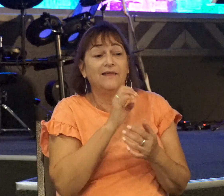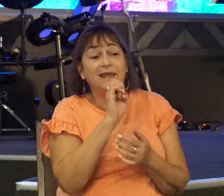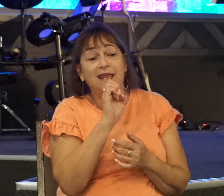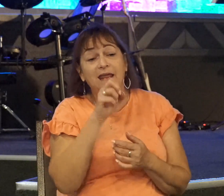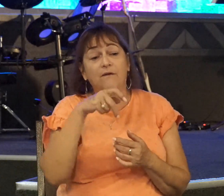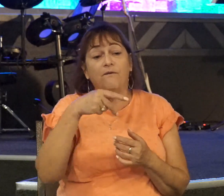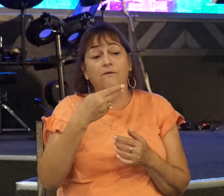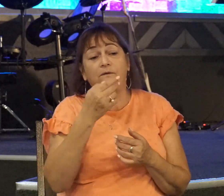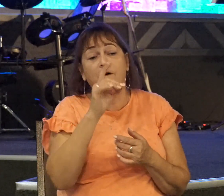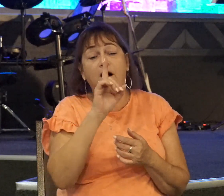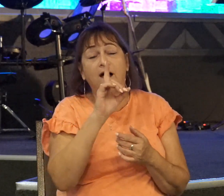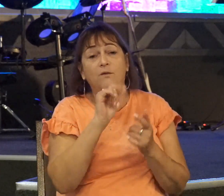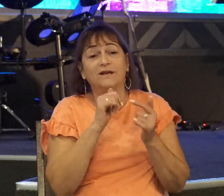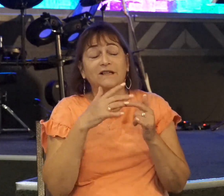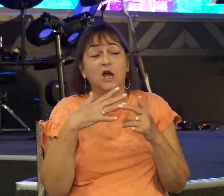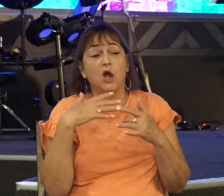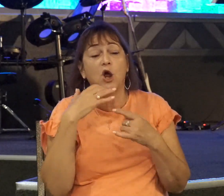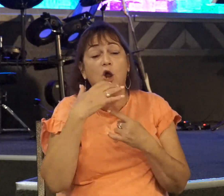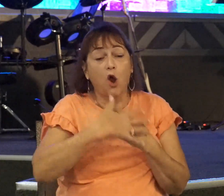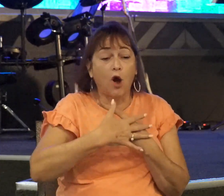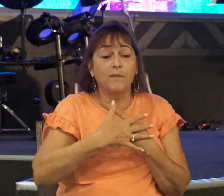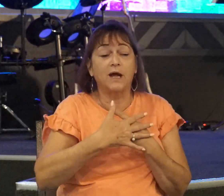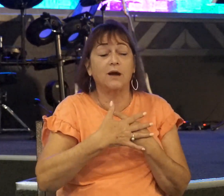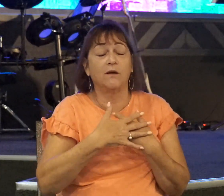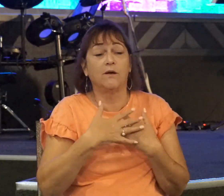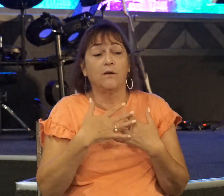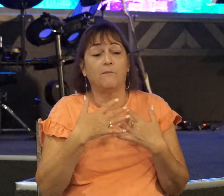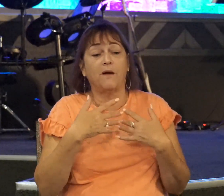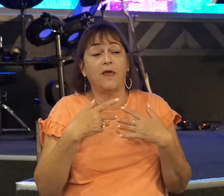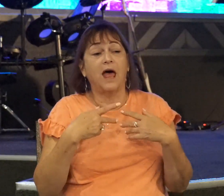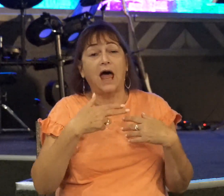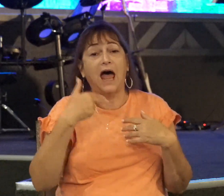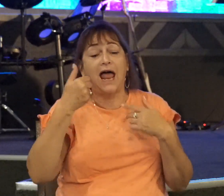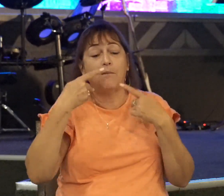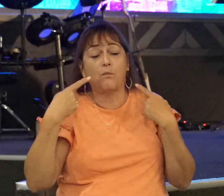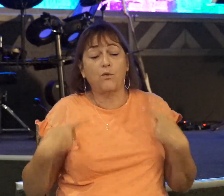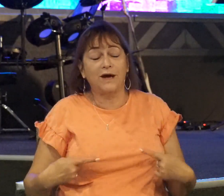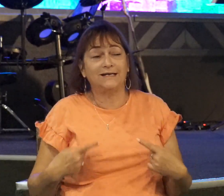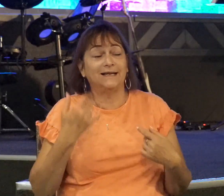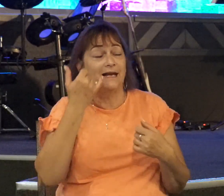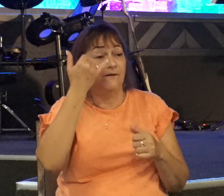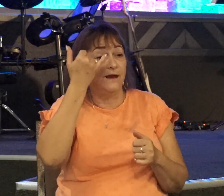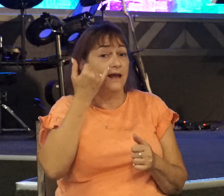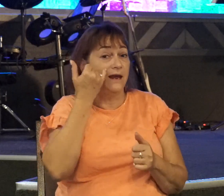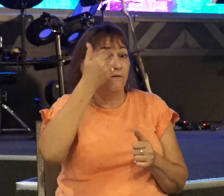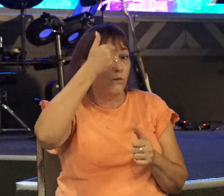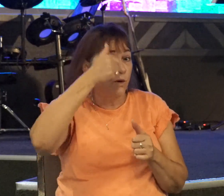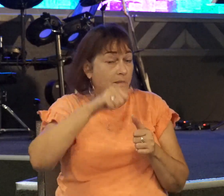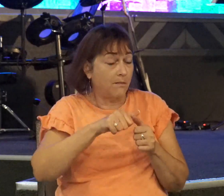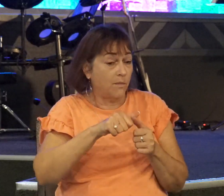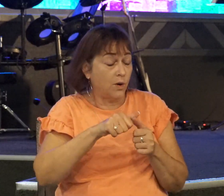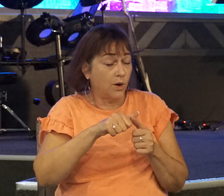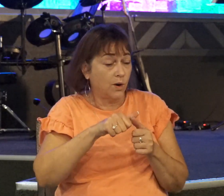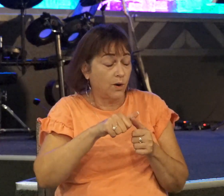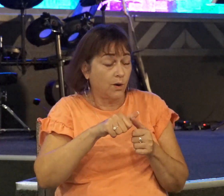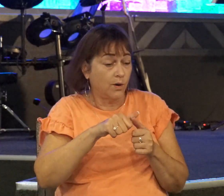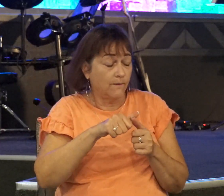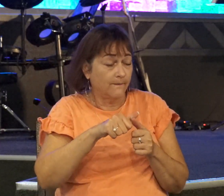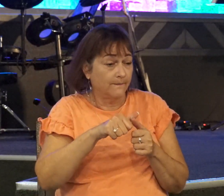the garment worn by the high priest. And if you remember, the